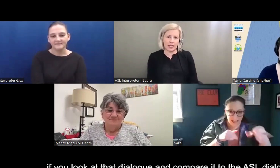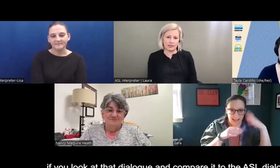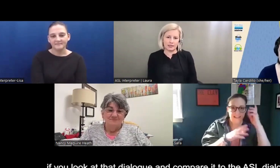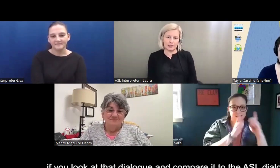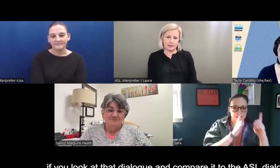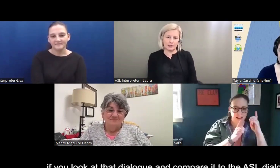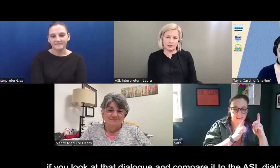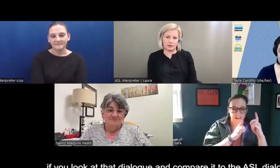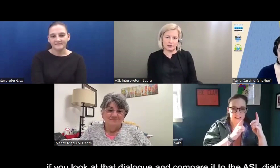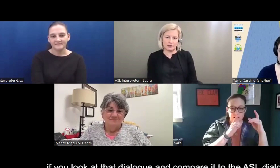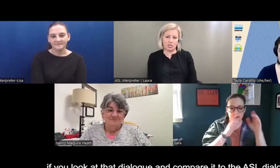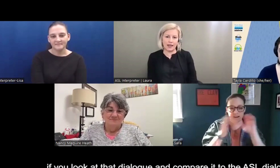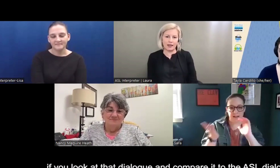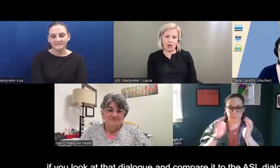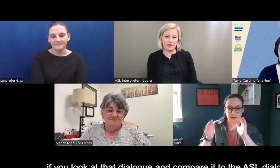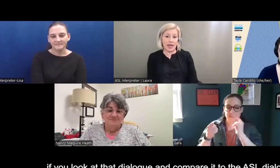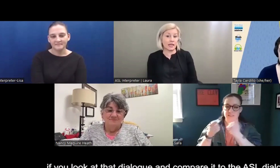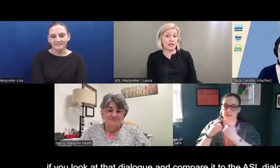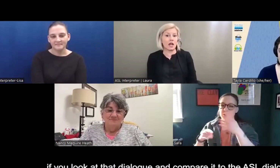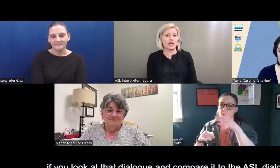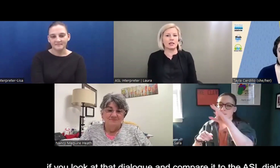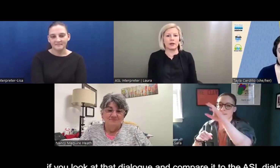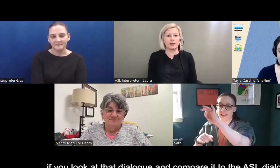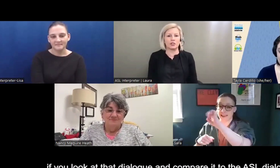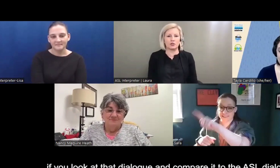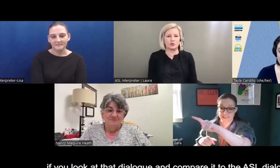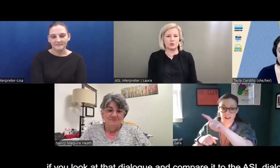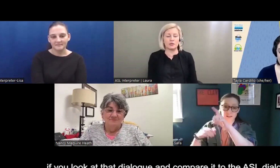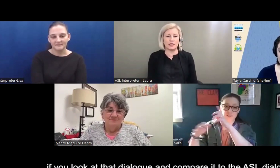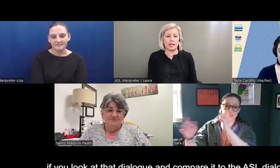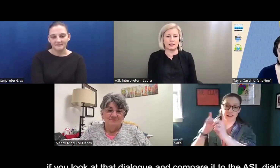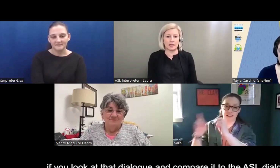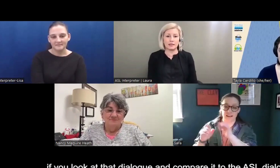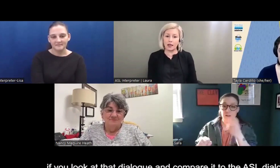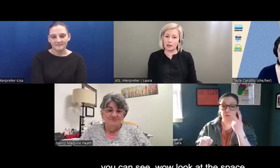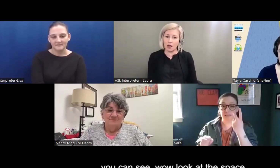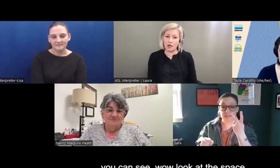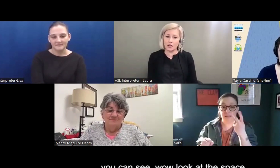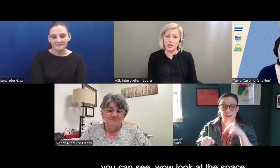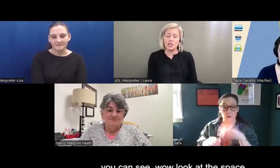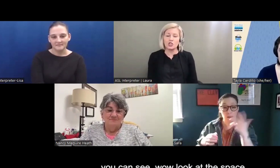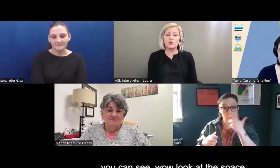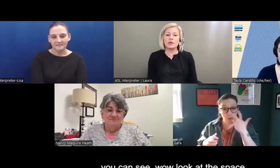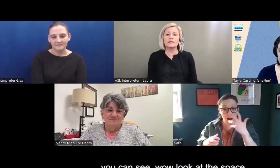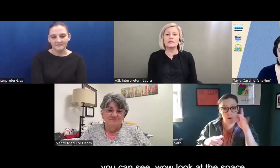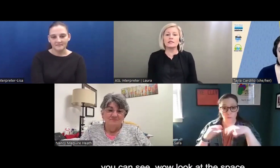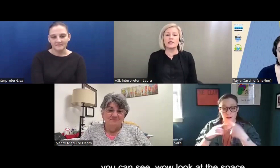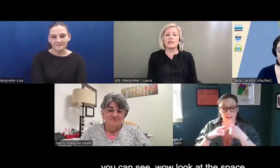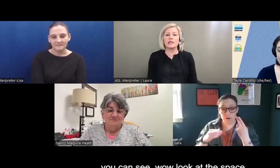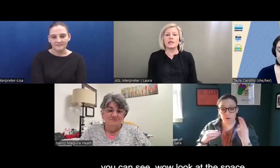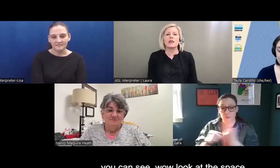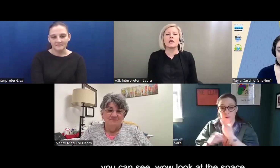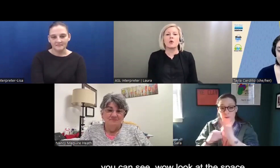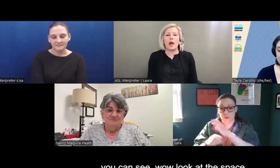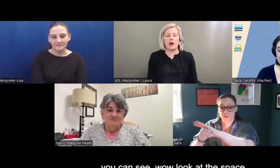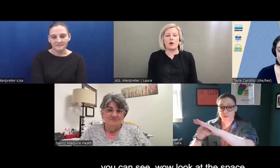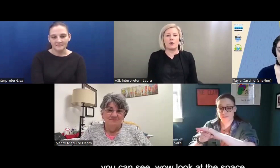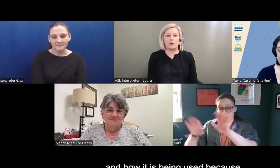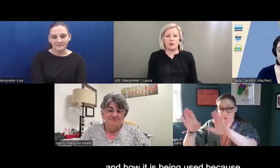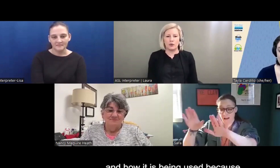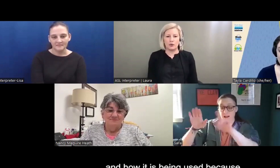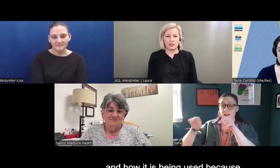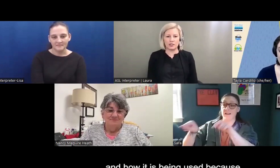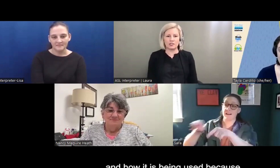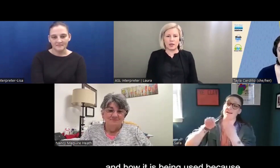look at dialogue, that dialogue and compare it to with the ASL dialogue, you can see, wow,